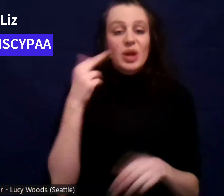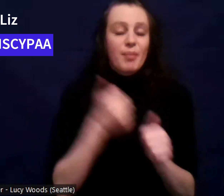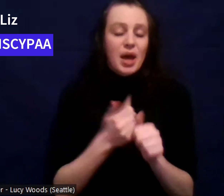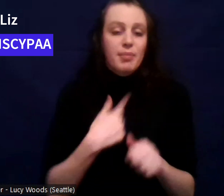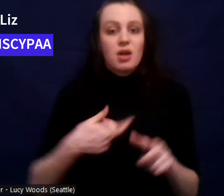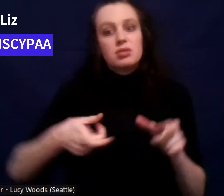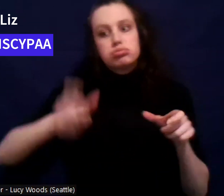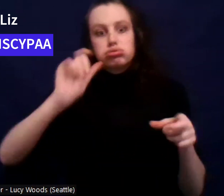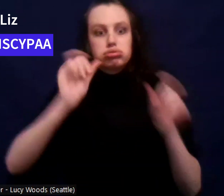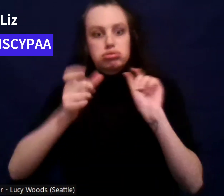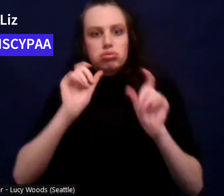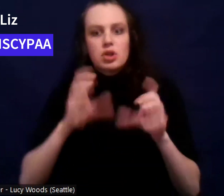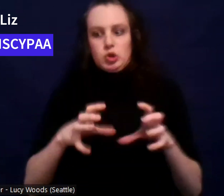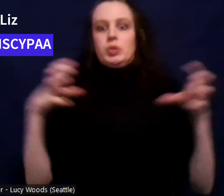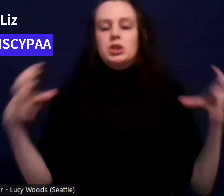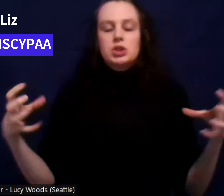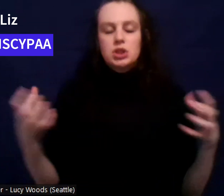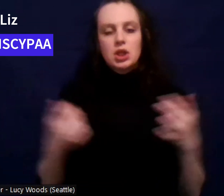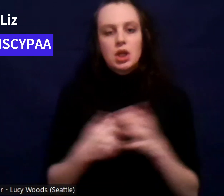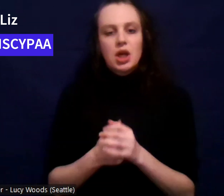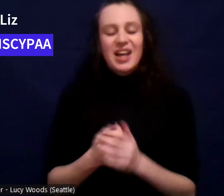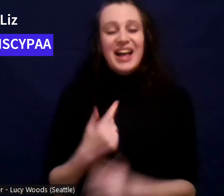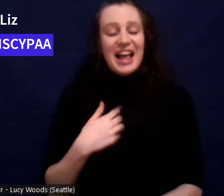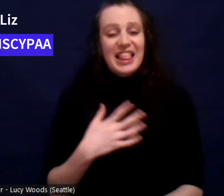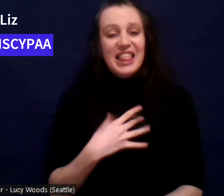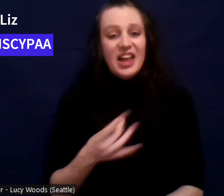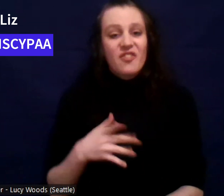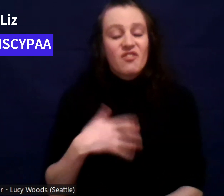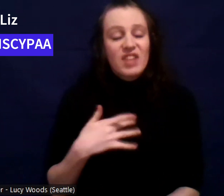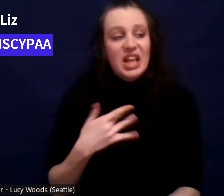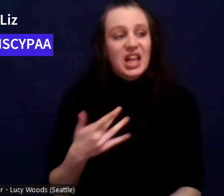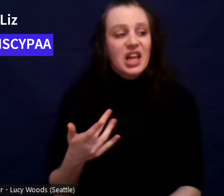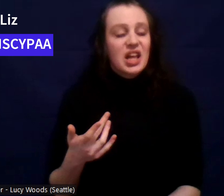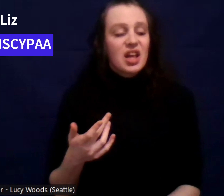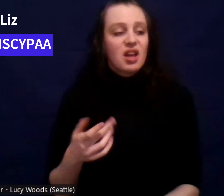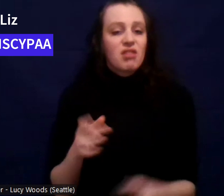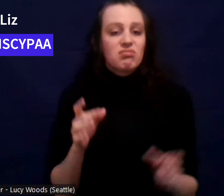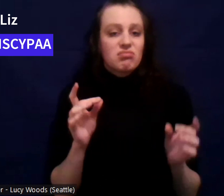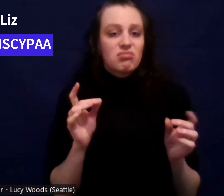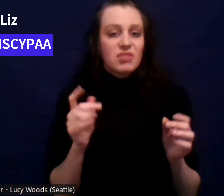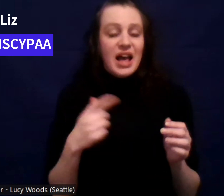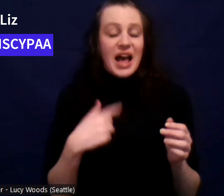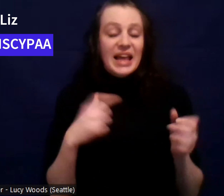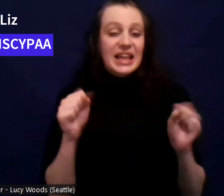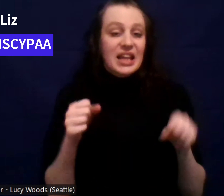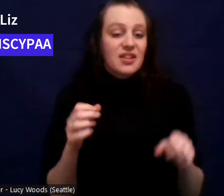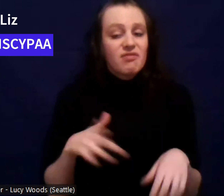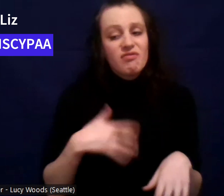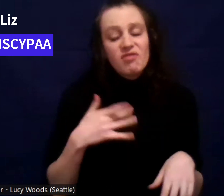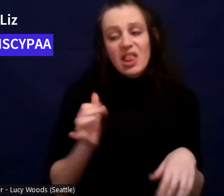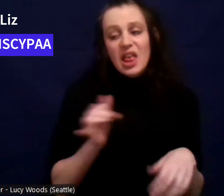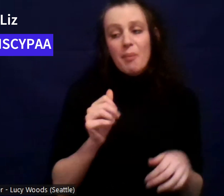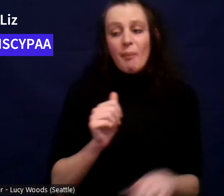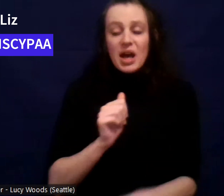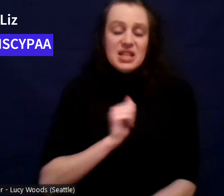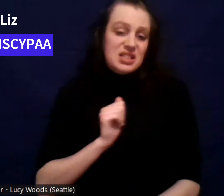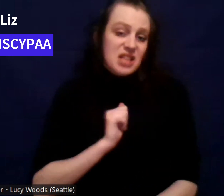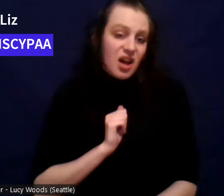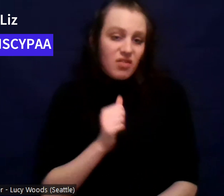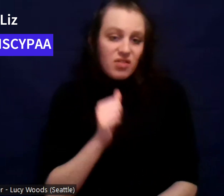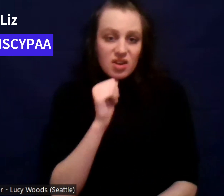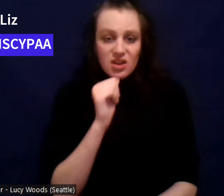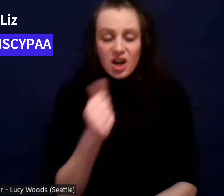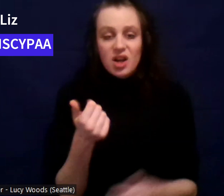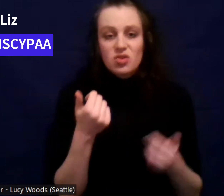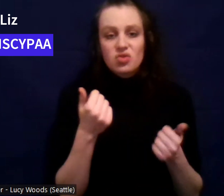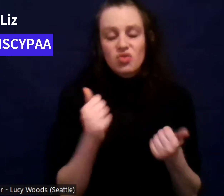Um, I just, I just like to feel like no inhibitions, feeling like I could actually be myself instead of like being the one that like fades